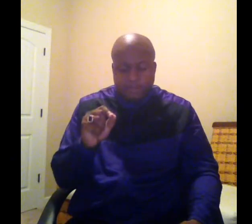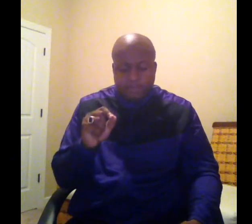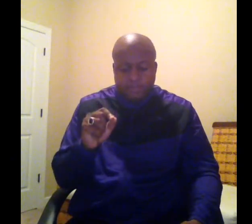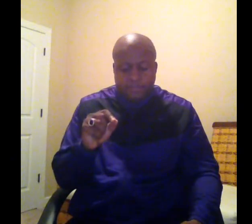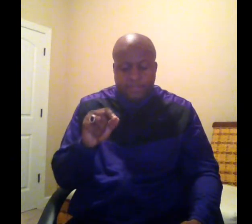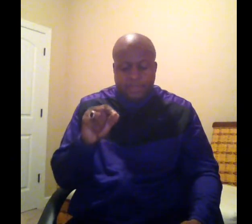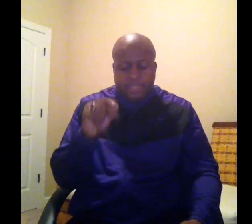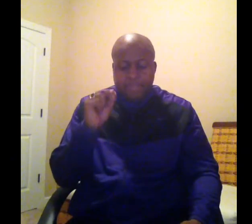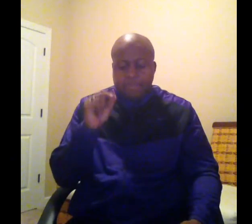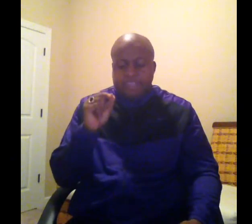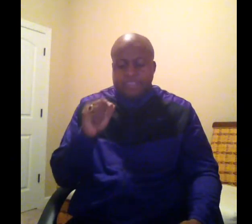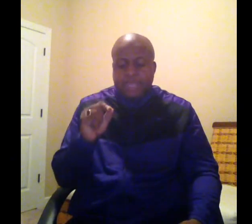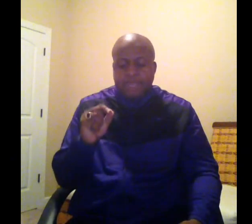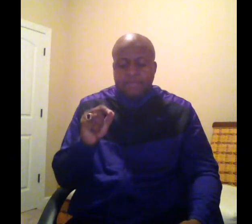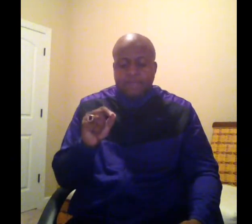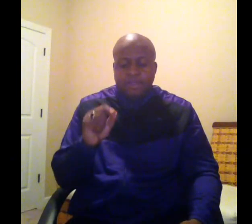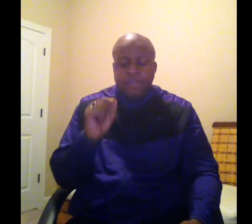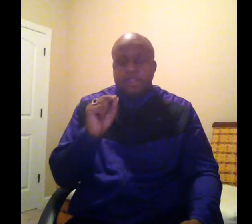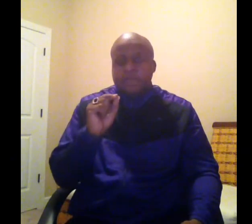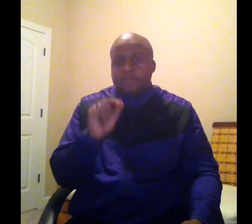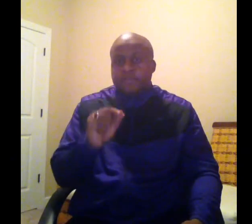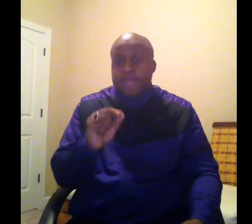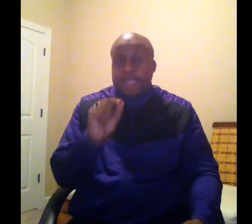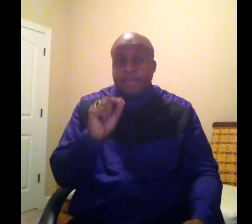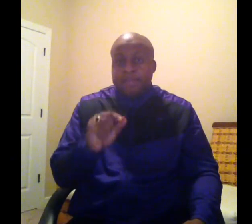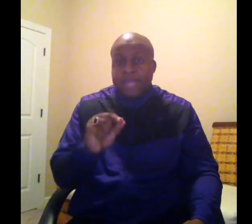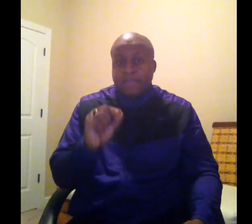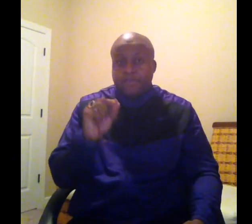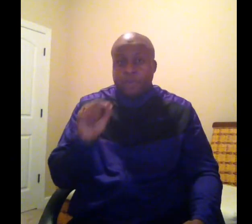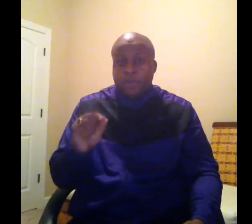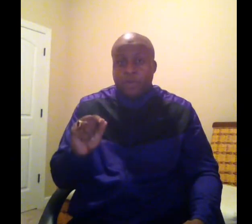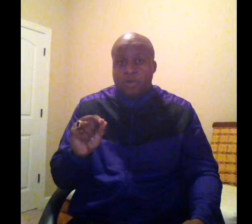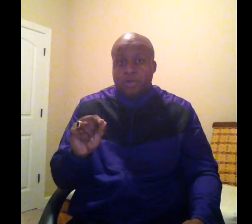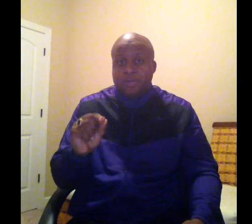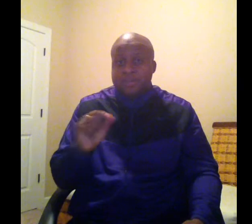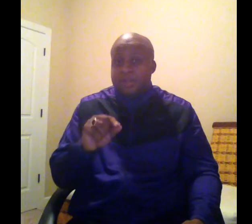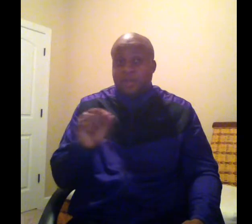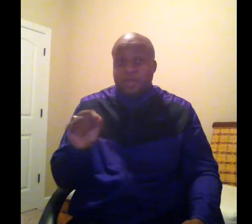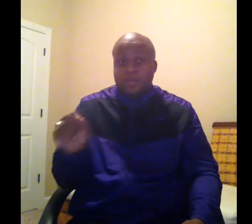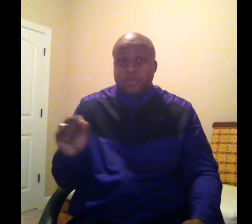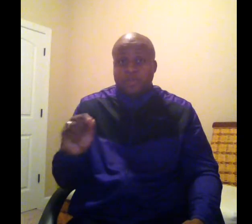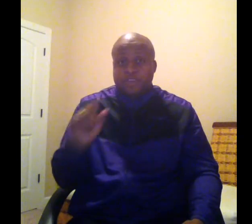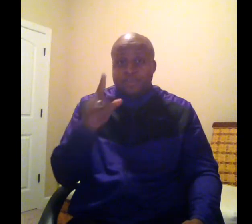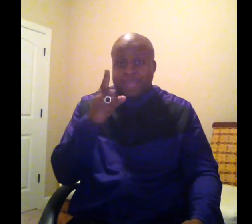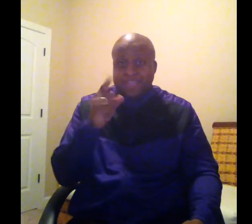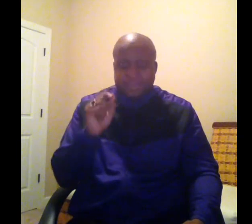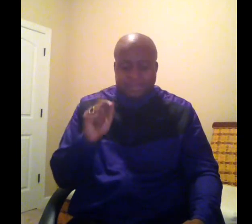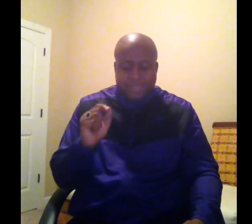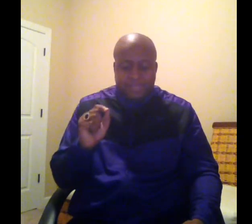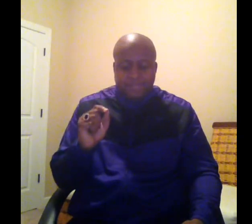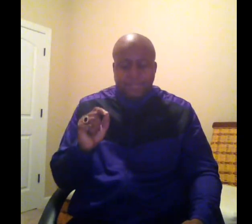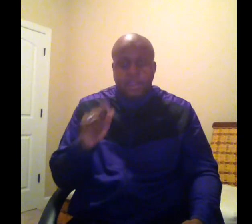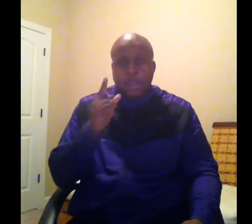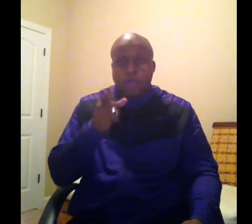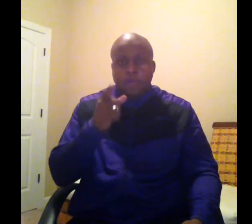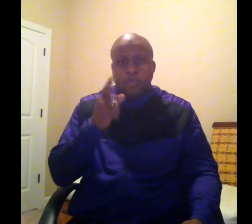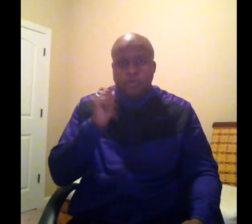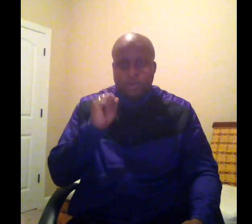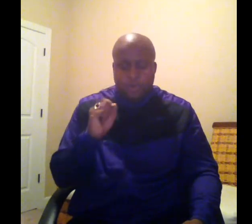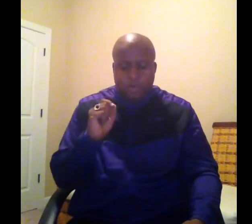and best life comes fighting back from a corner that one was once backed up in. Own your corner.